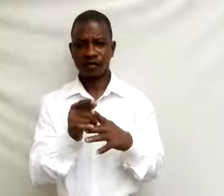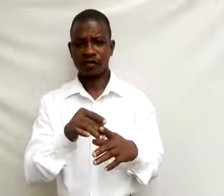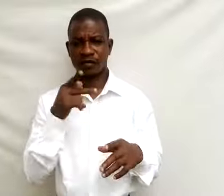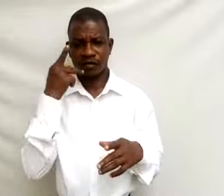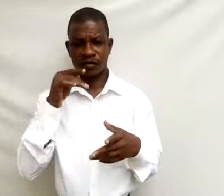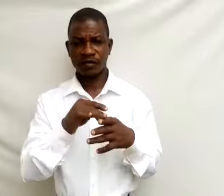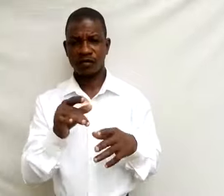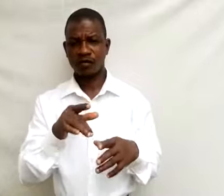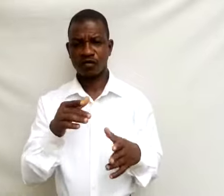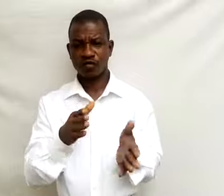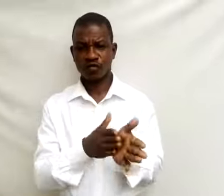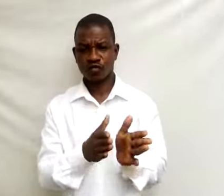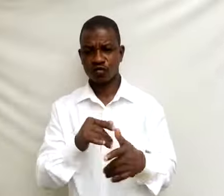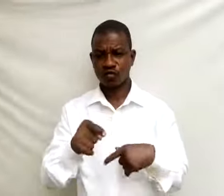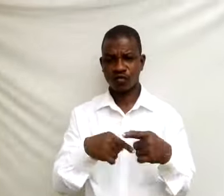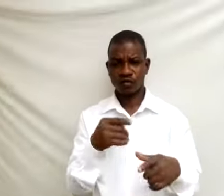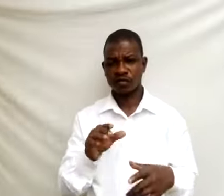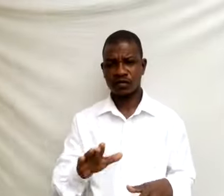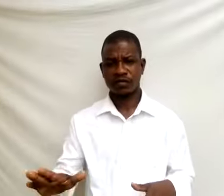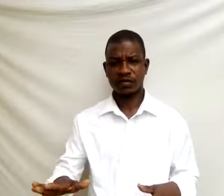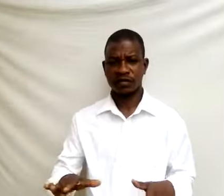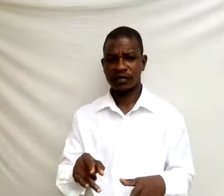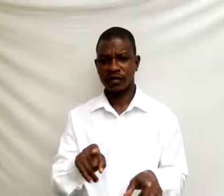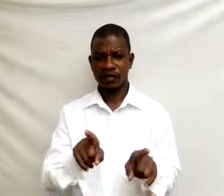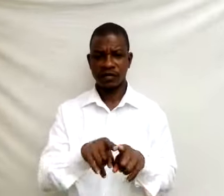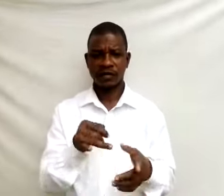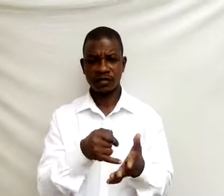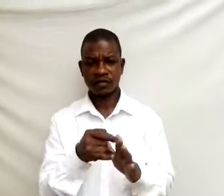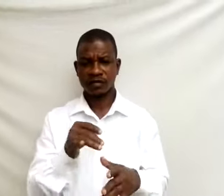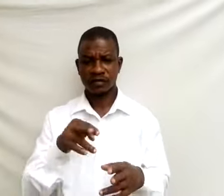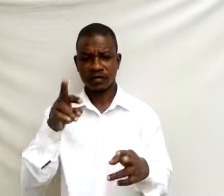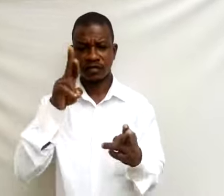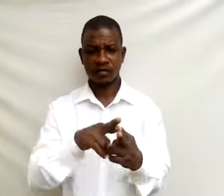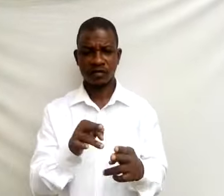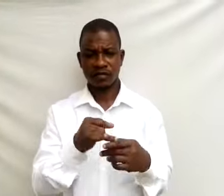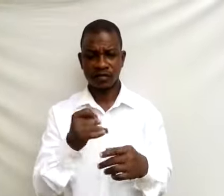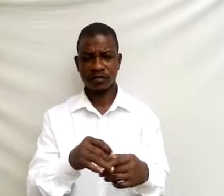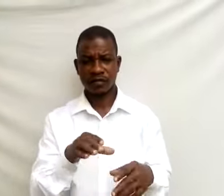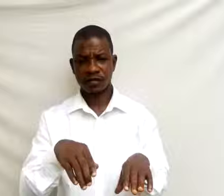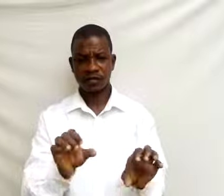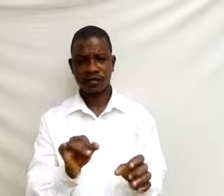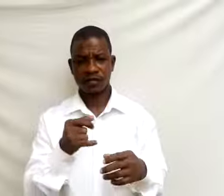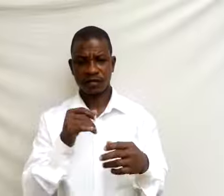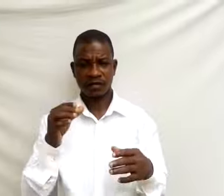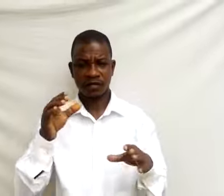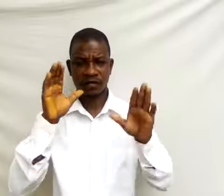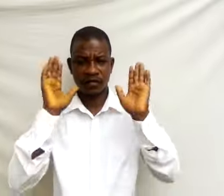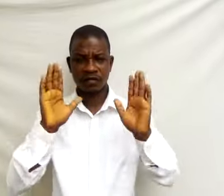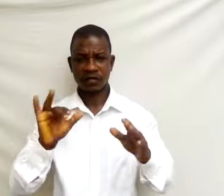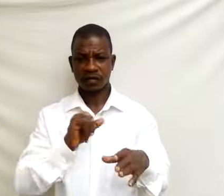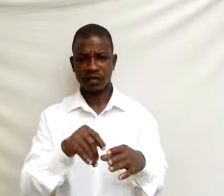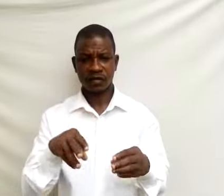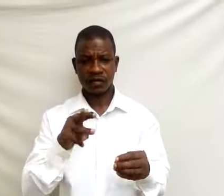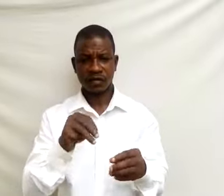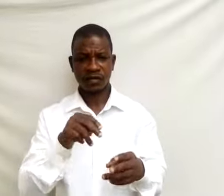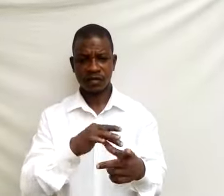school-going children, as it reduces class concentration among school-going